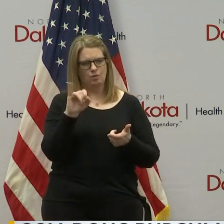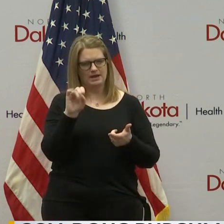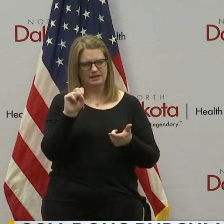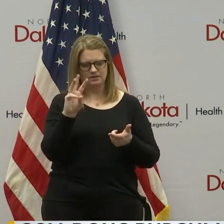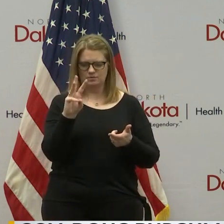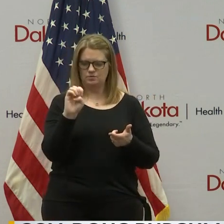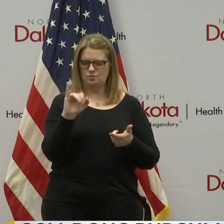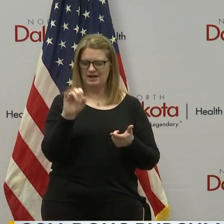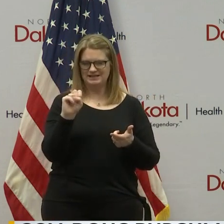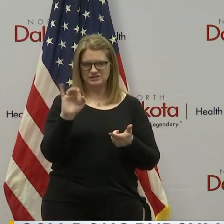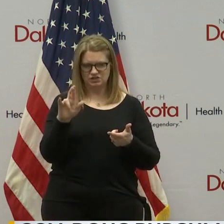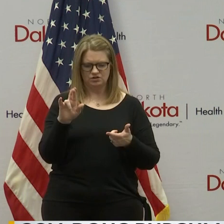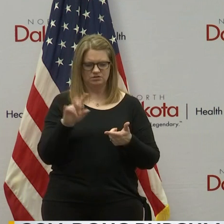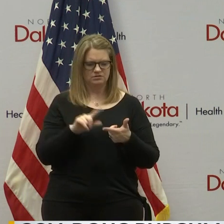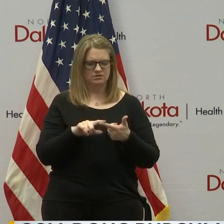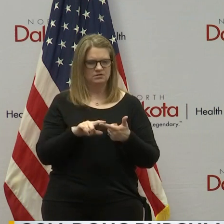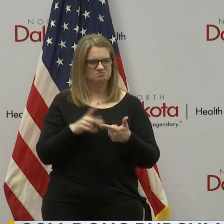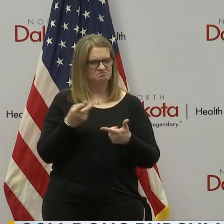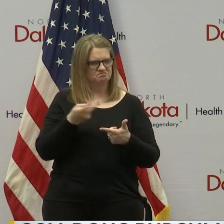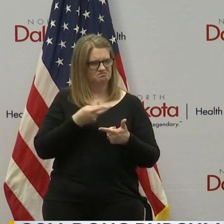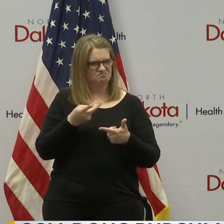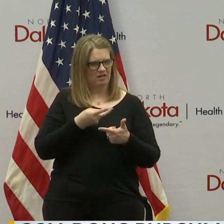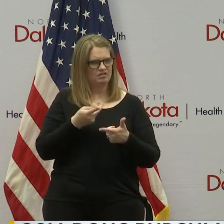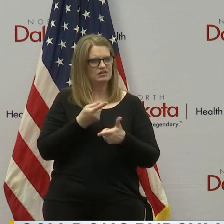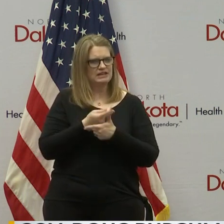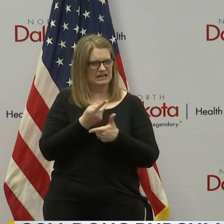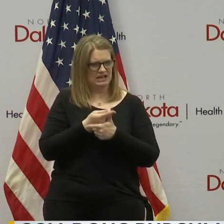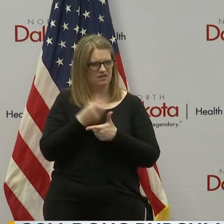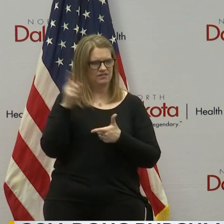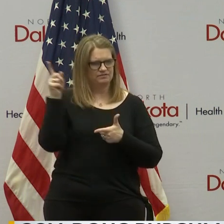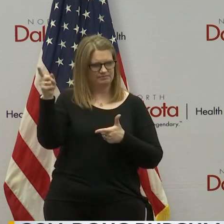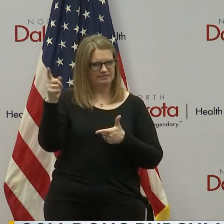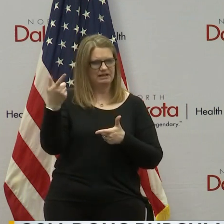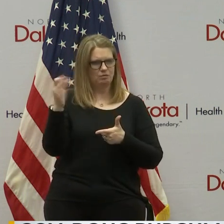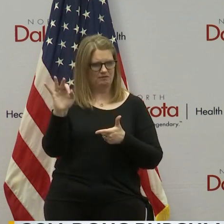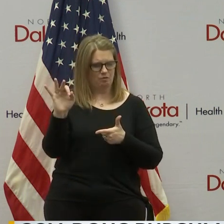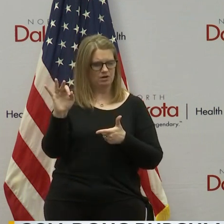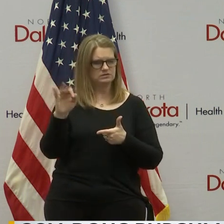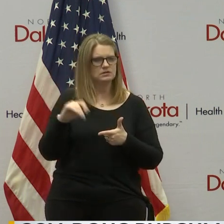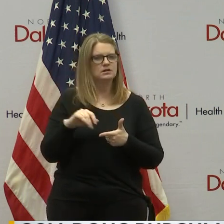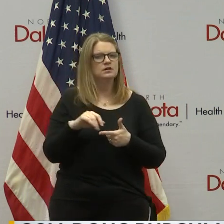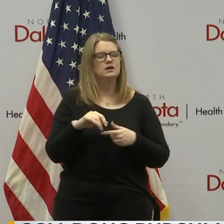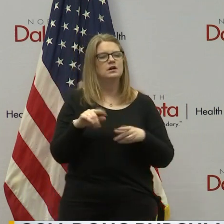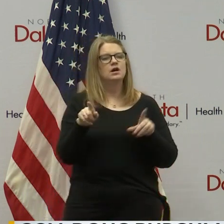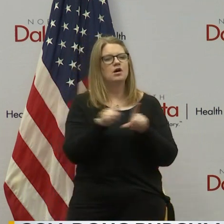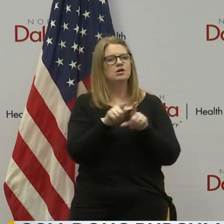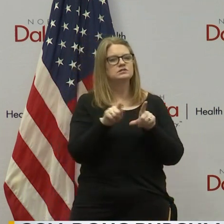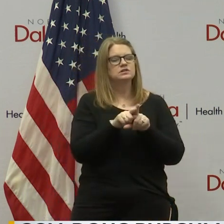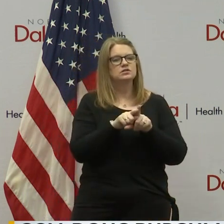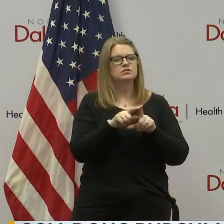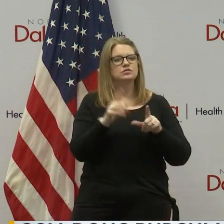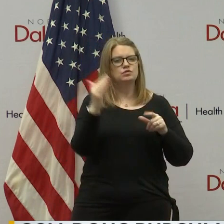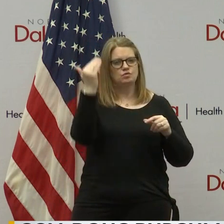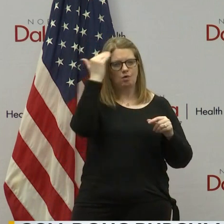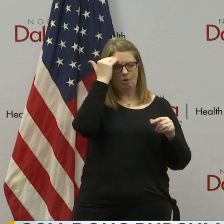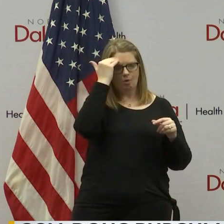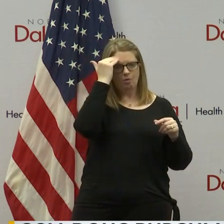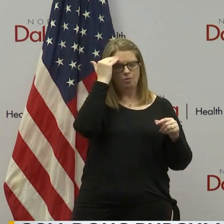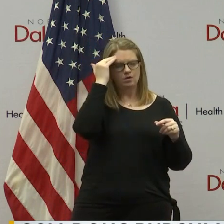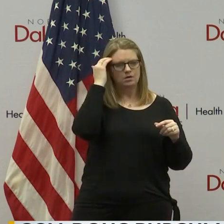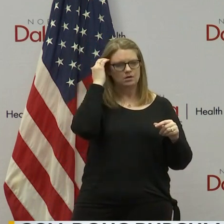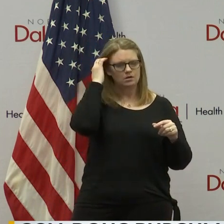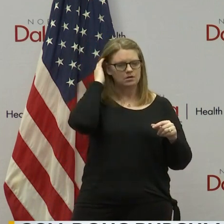how they've got adequate capacity and how they're handling things well there in Grand Forks. But it should also be noted that